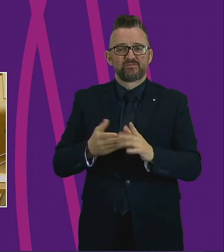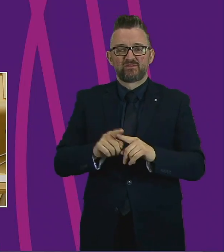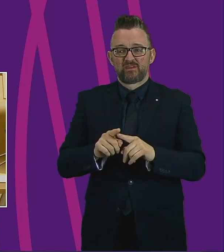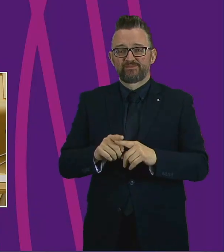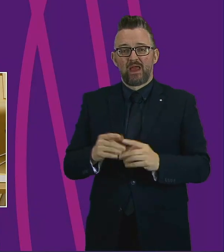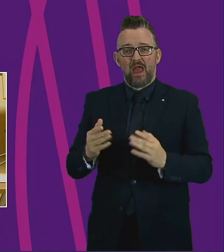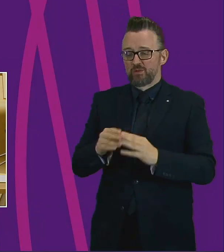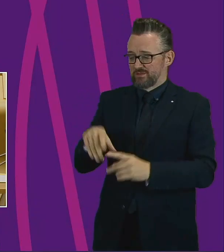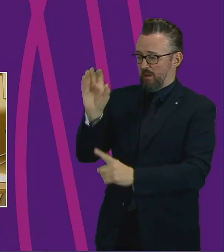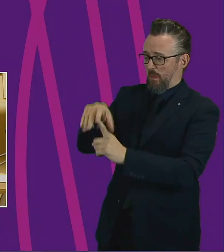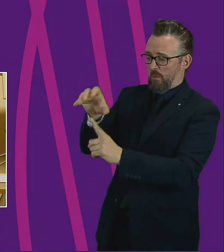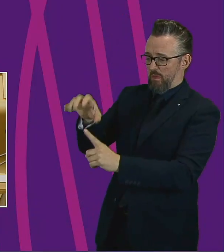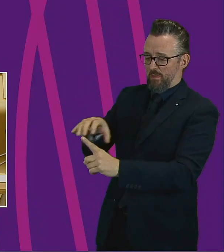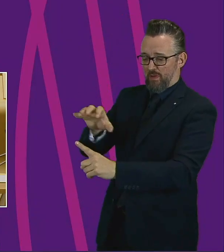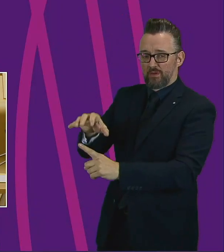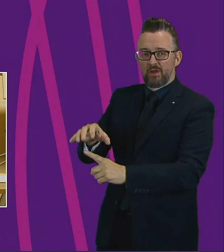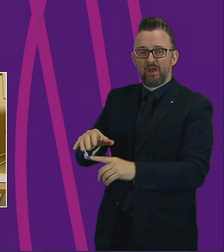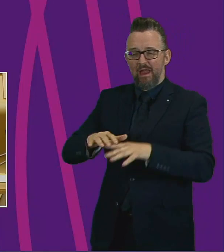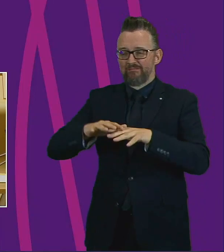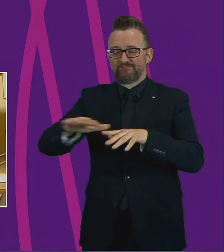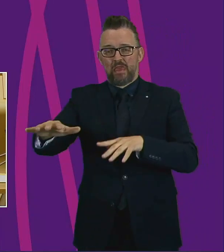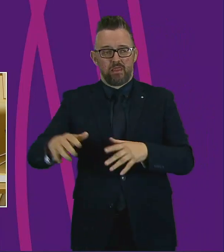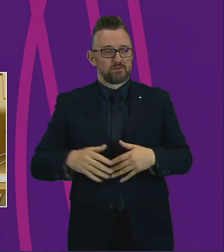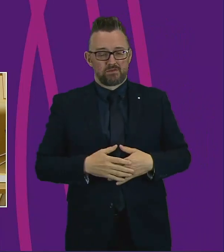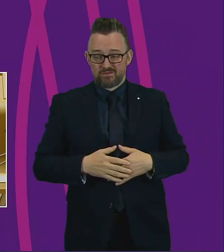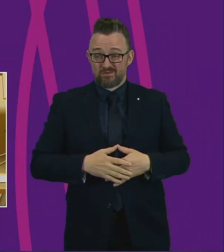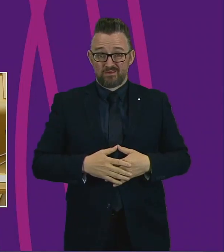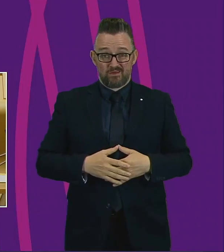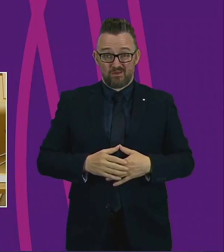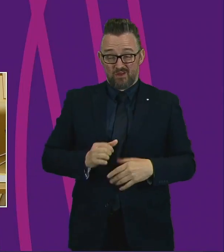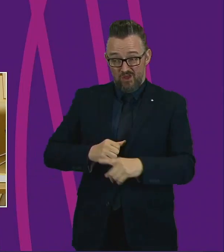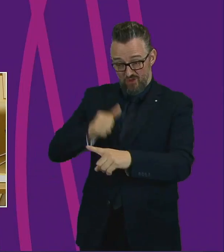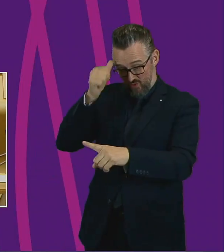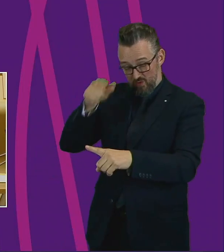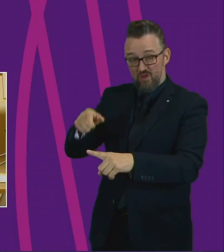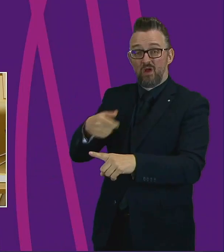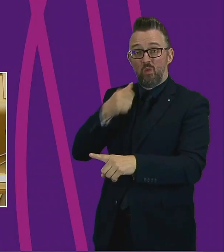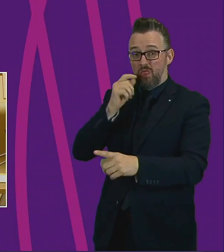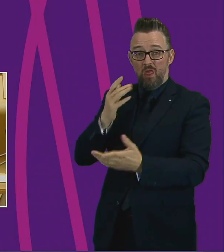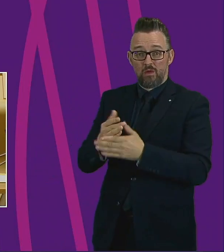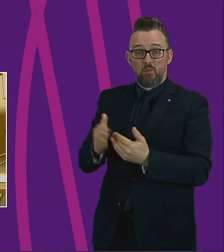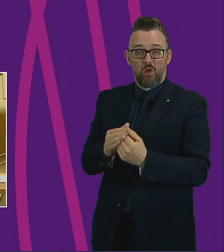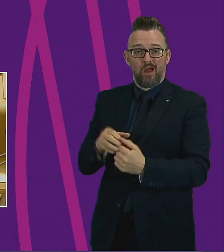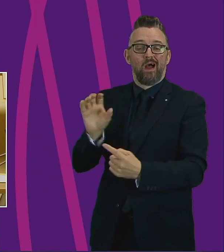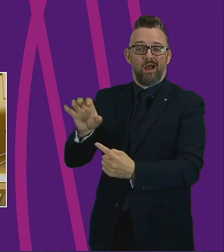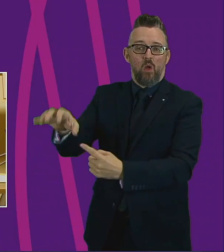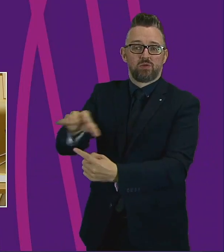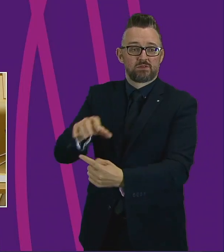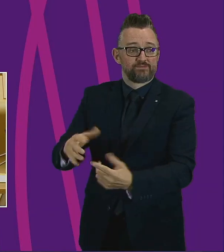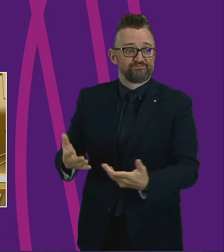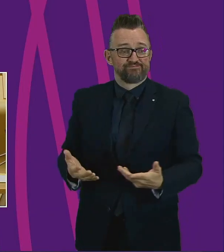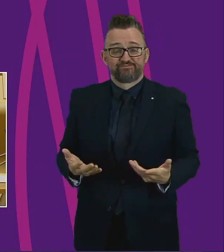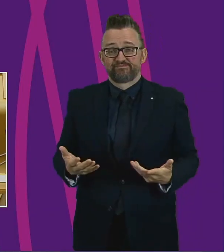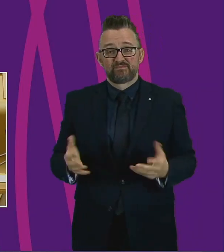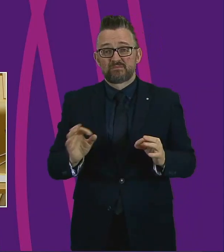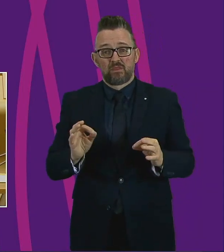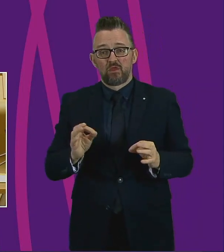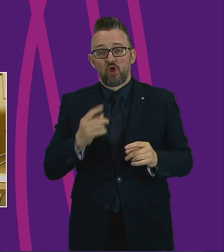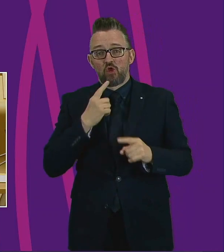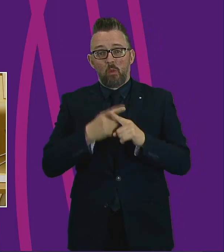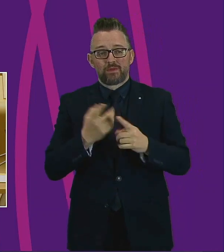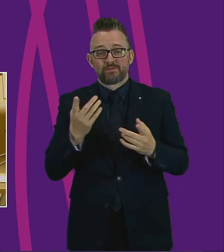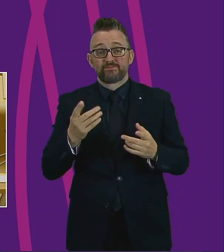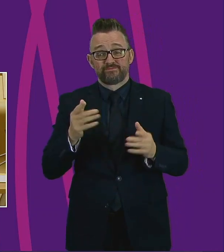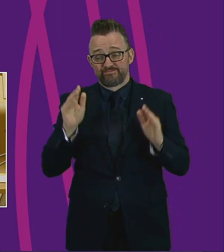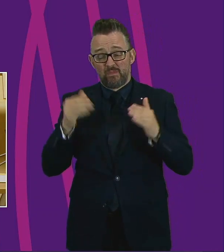in fields leaving other fields that you just know will end up with more boxes on them, soulless, all about the bottom line.